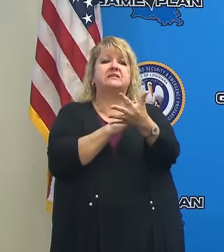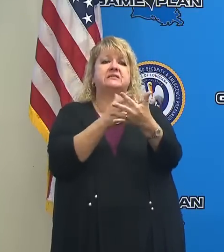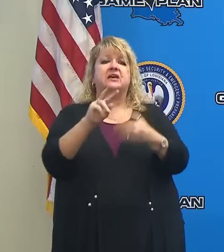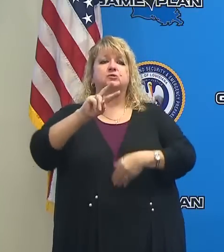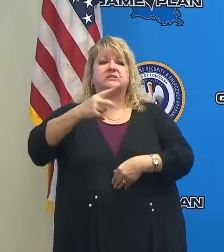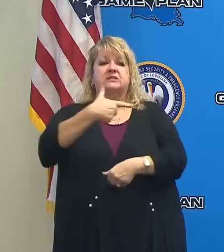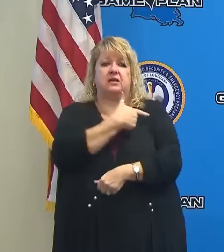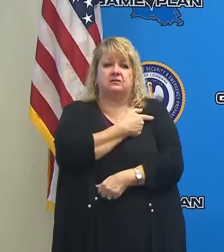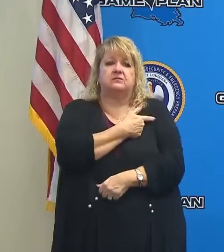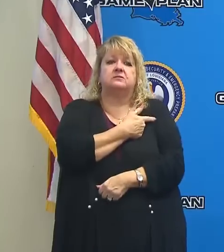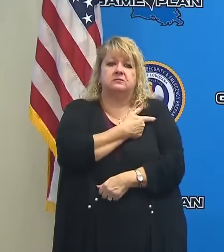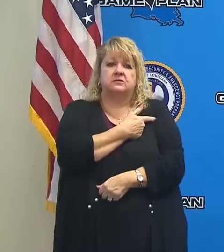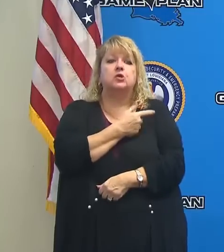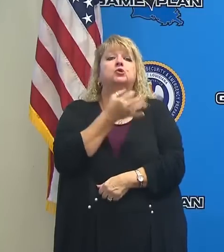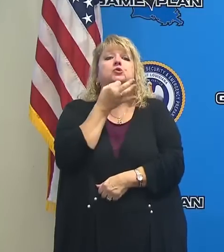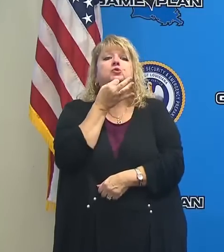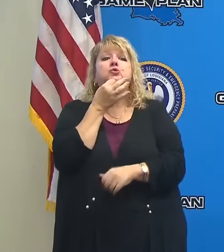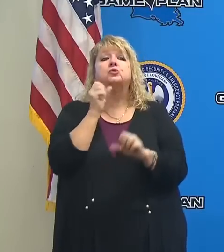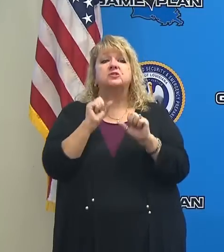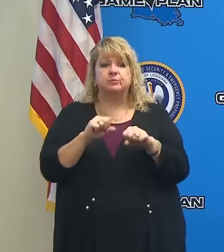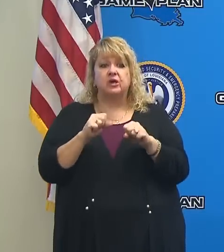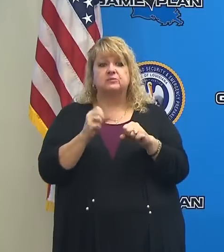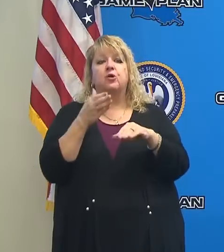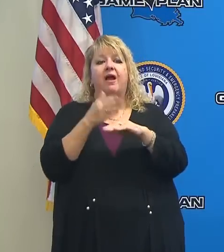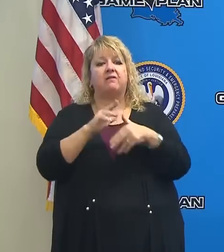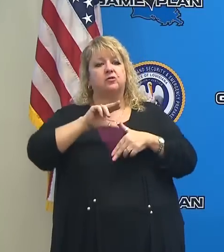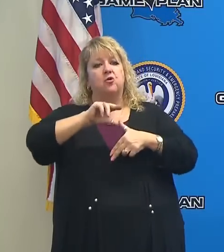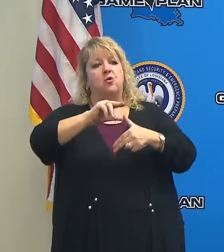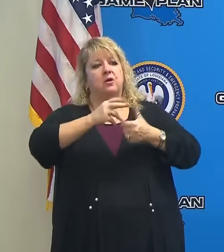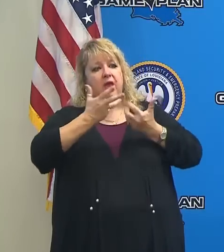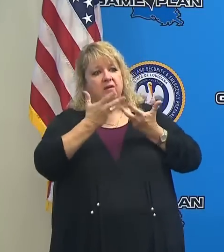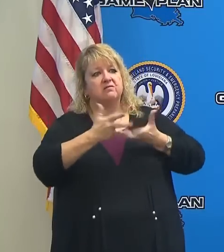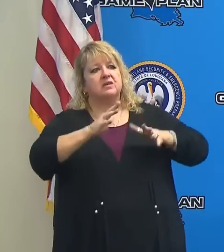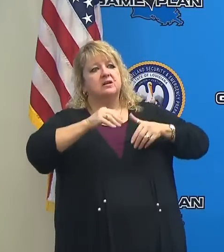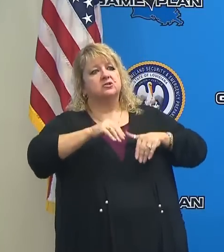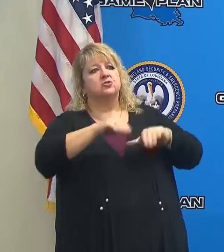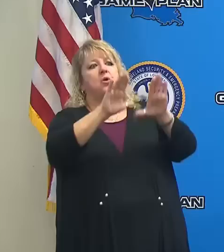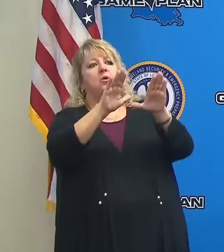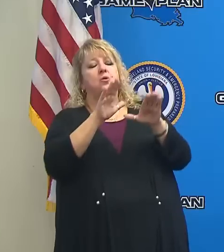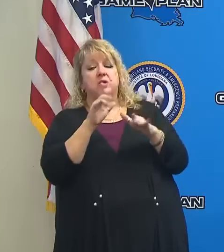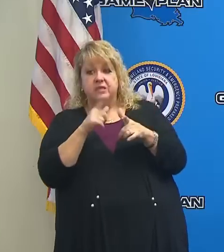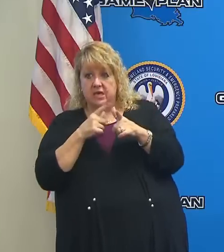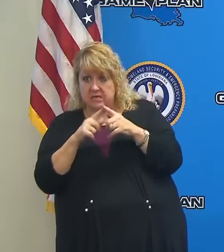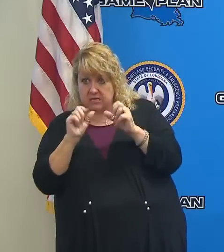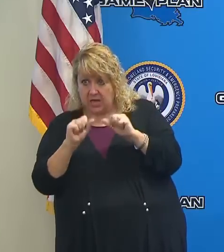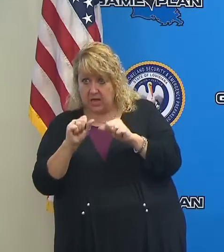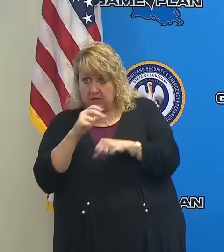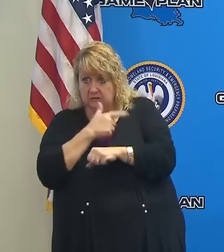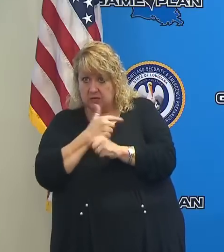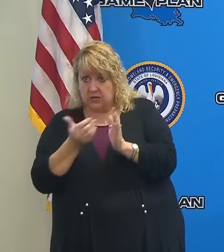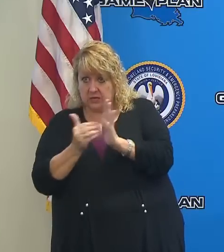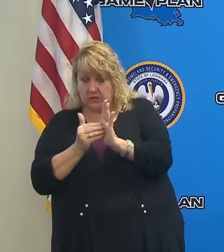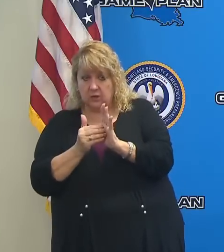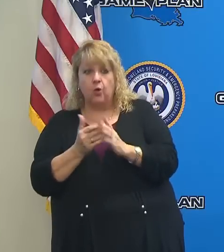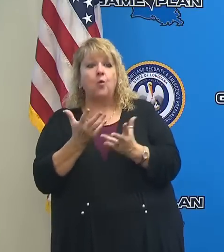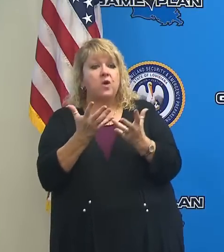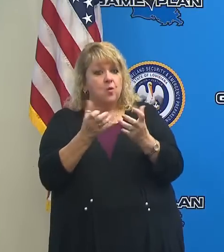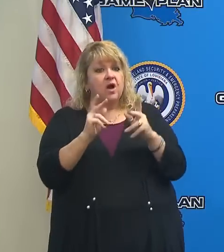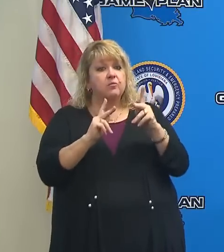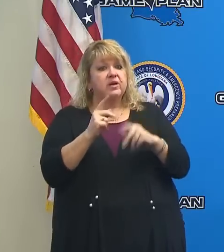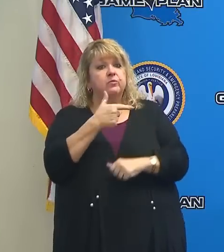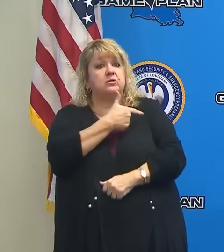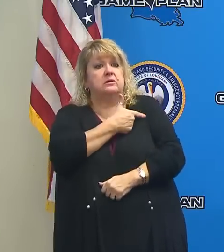that second dose appointment for as soon as possible after the storm rolls through. We would like people to get their second doses